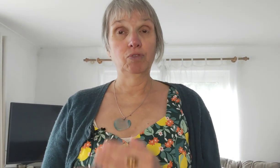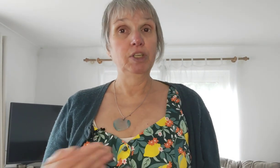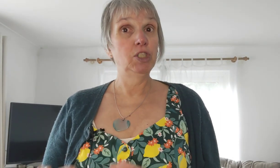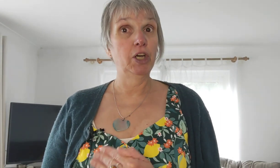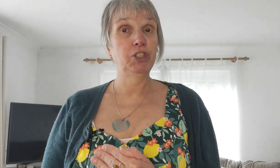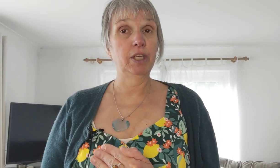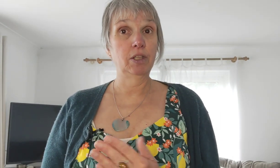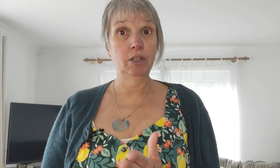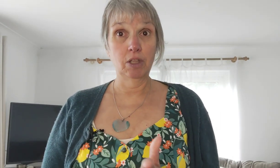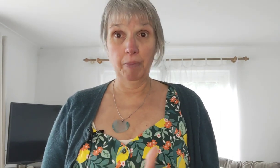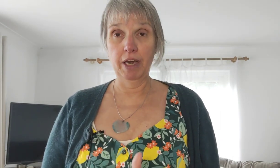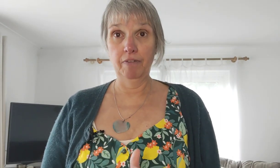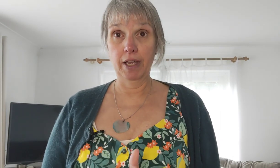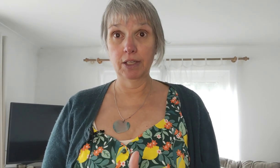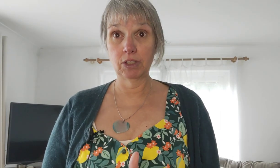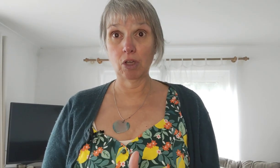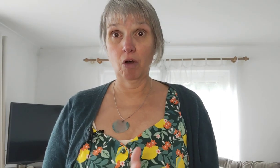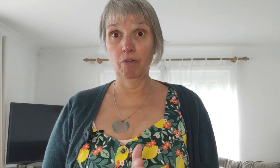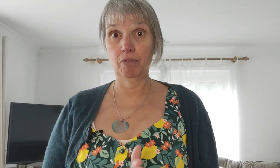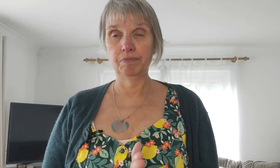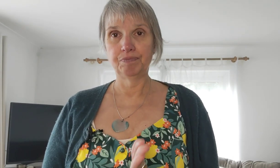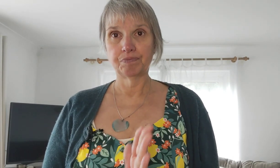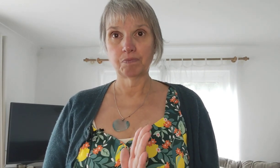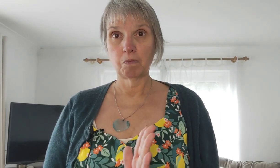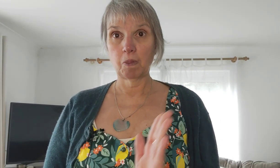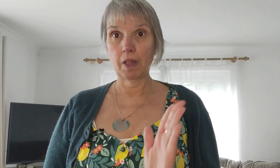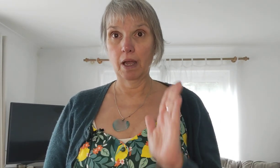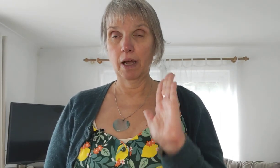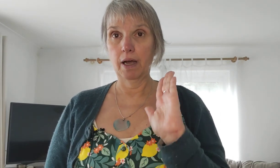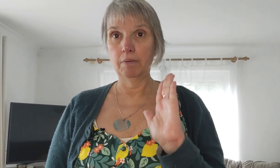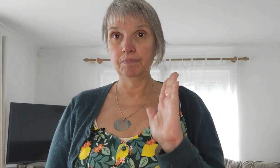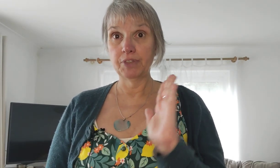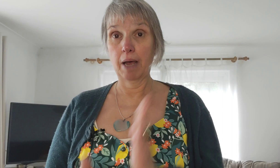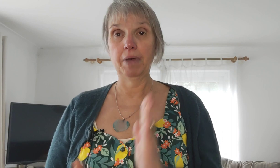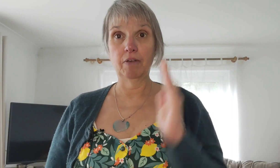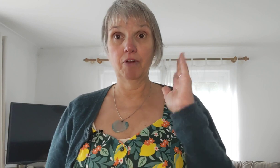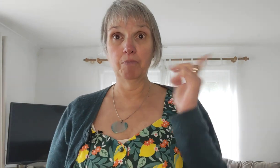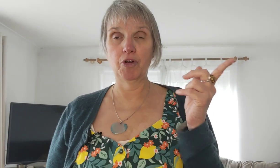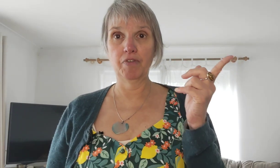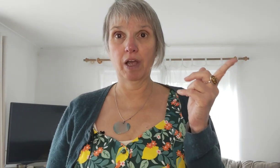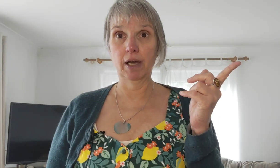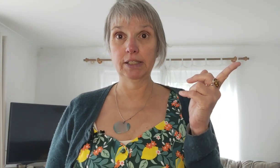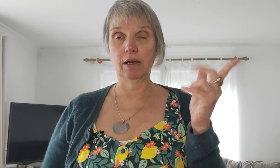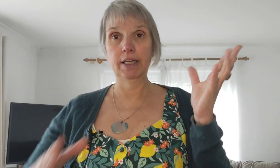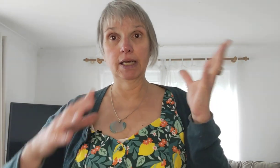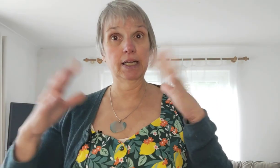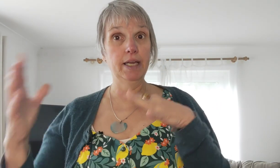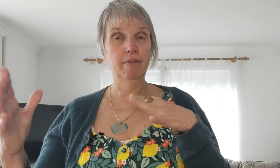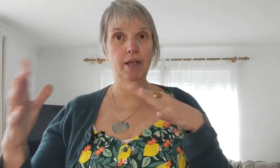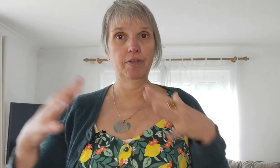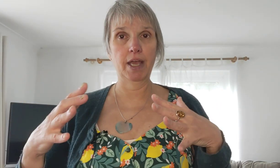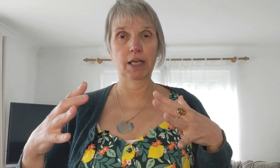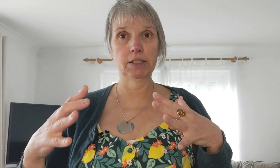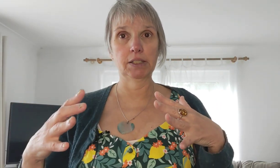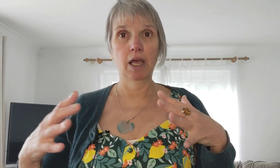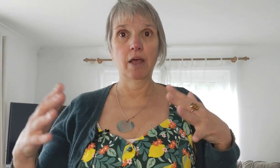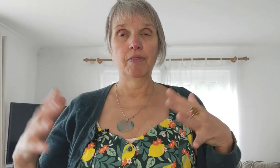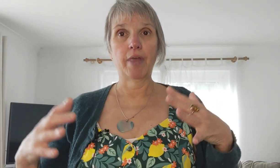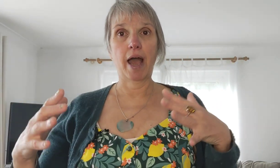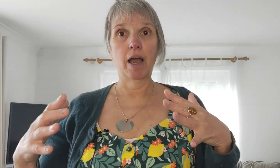is researching the benefits of tapping for improving eyesight and clearing things that